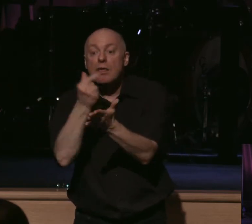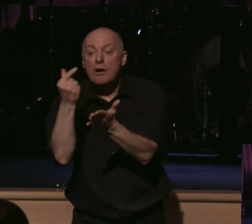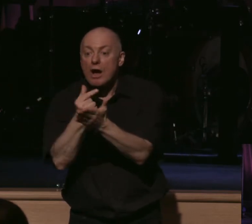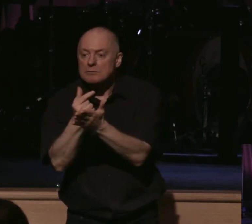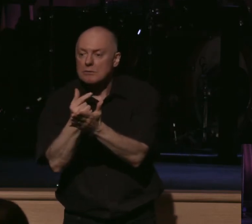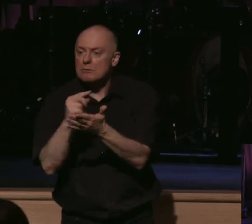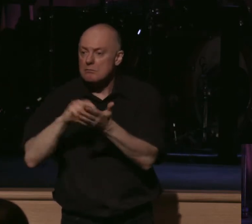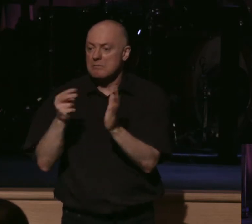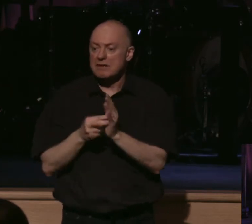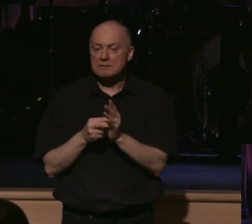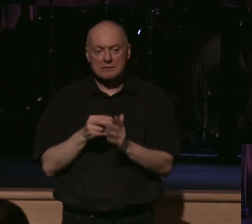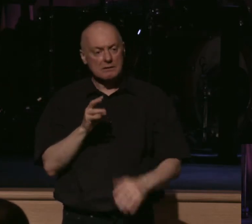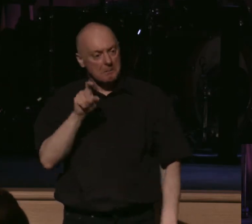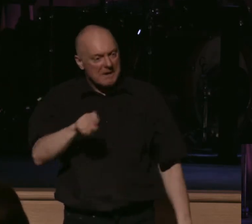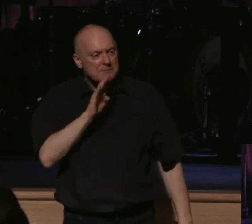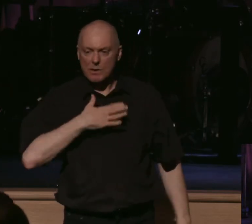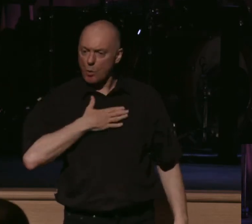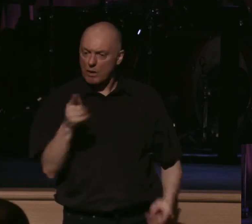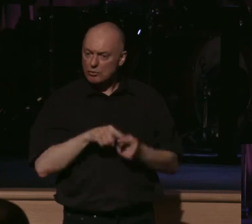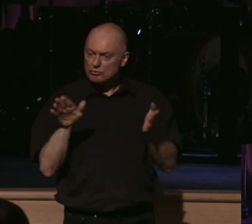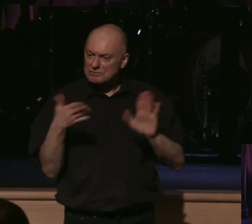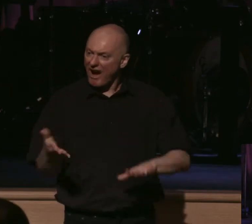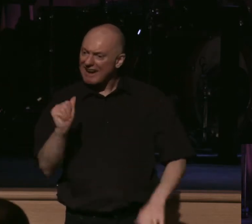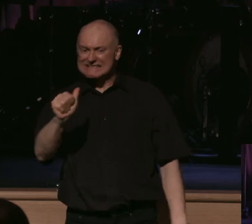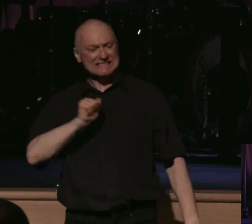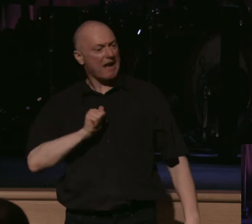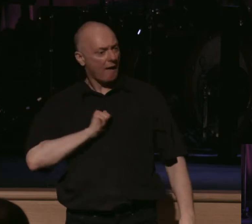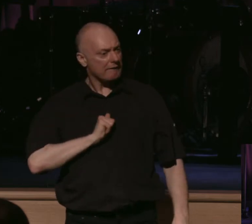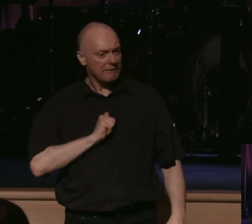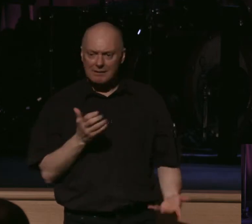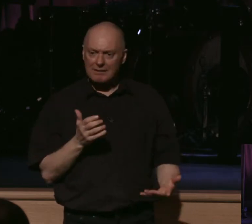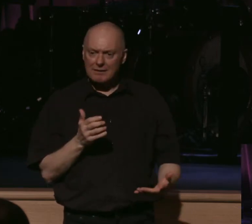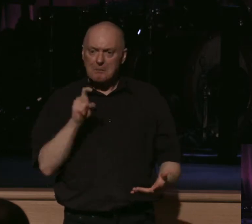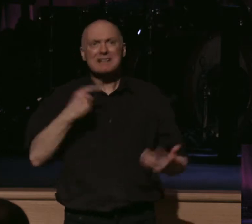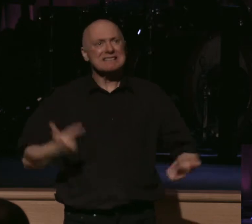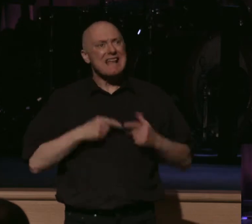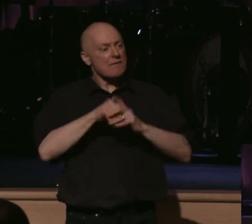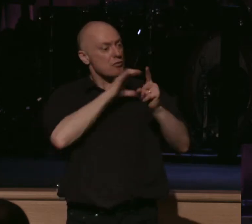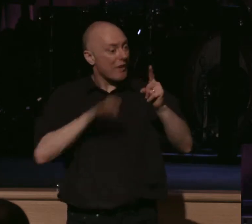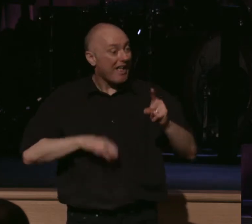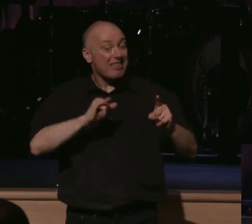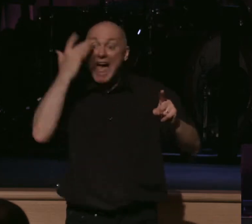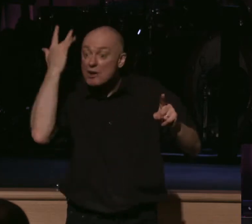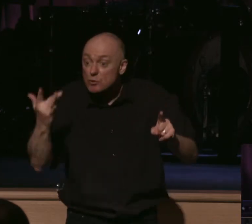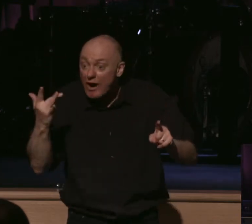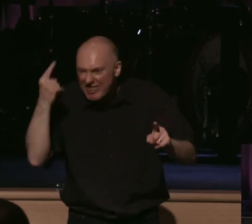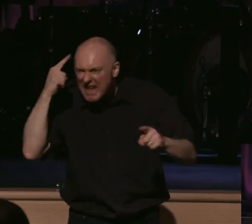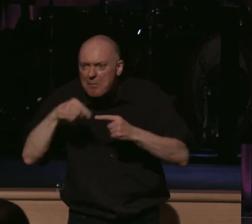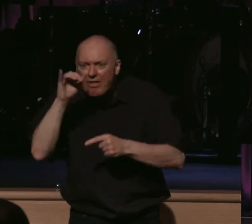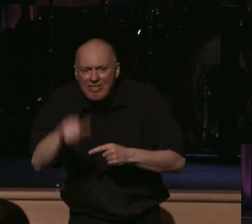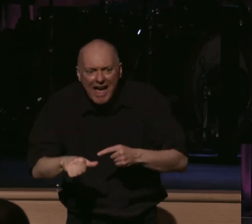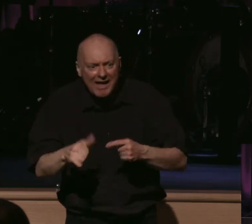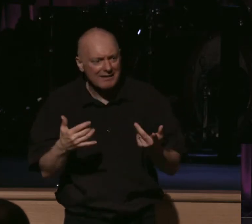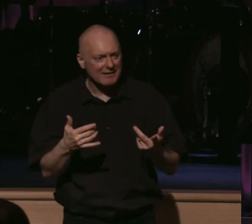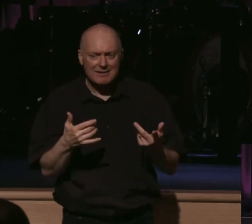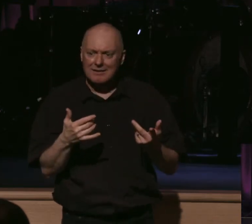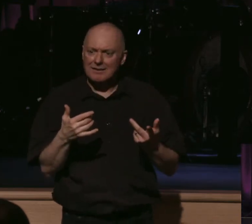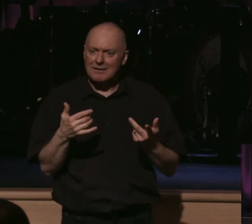death. A gospel is a call to death of self and then life in Christ. And that's why, loved ones, think about it. The call to death in